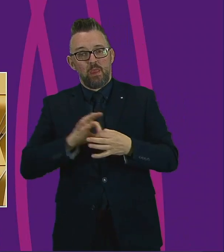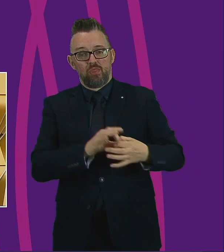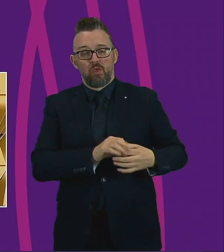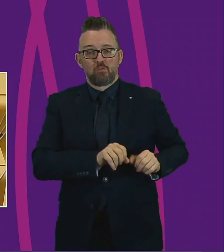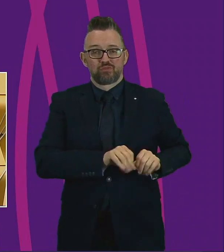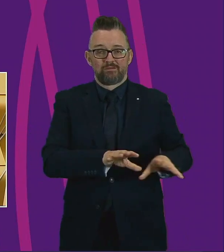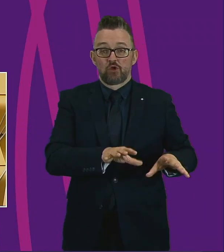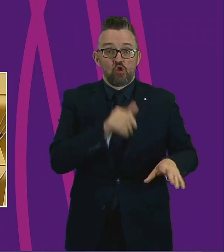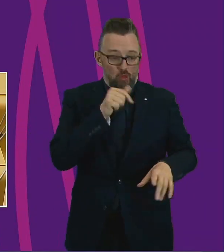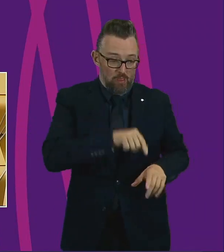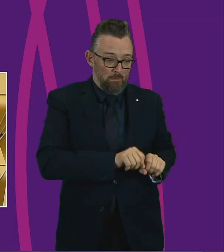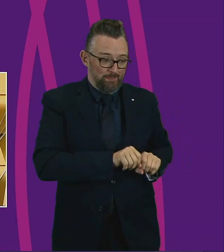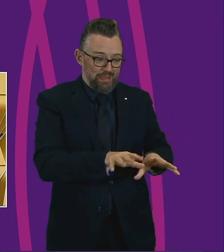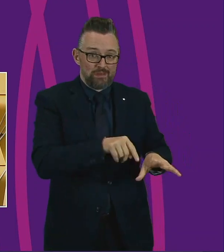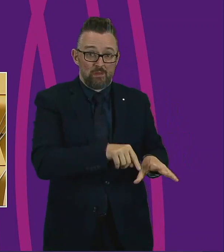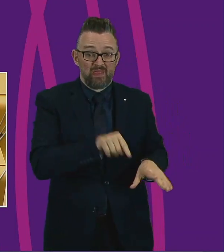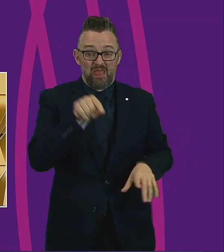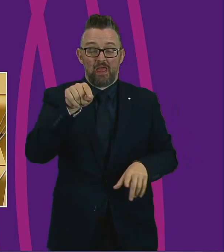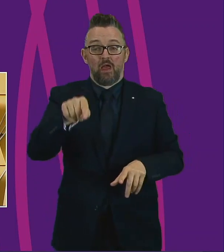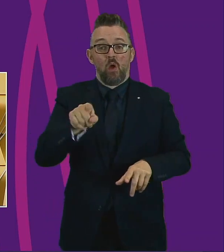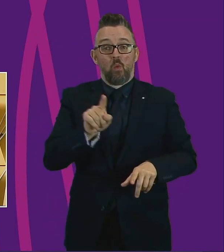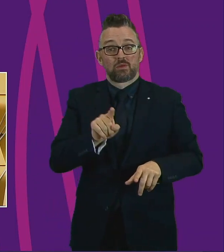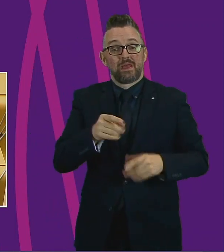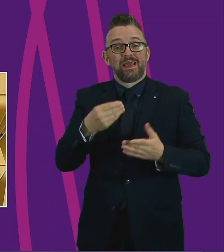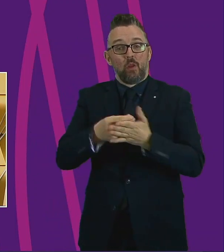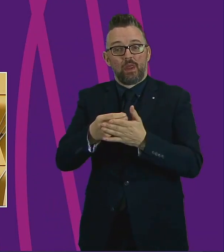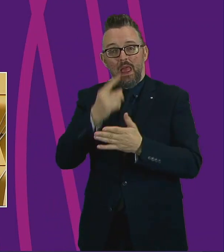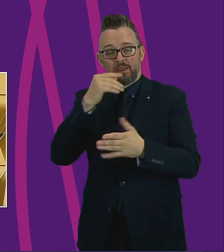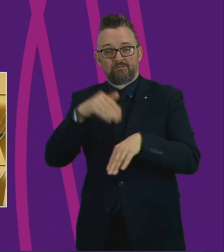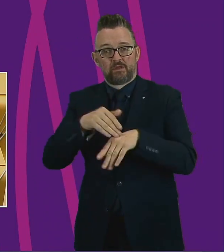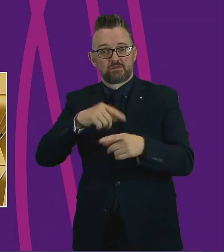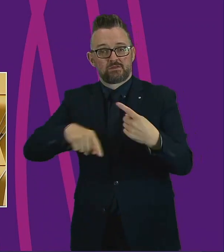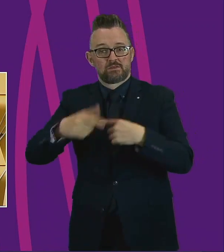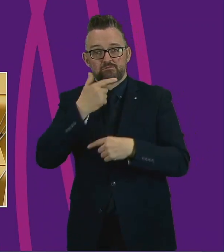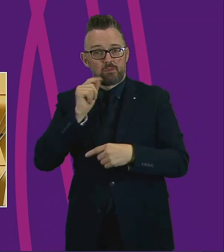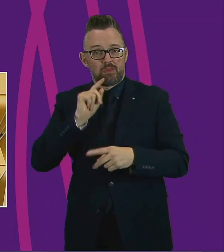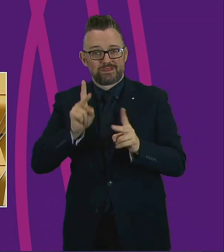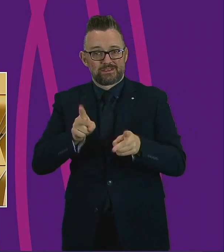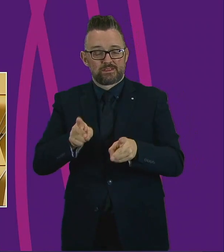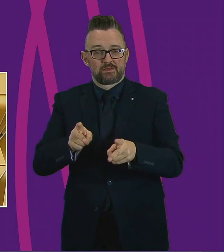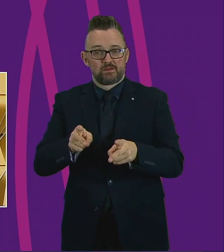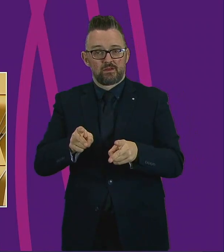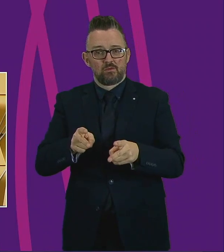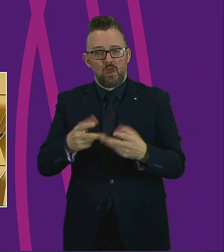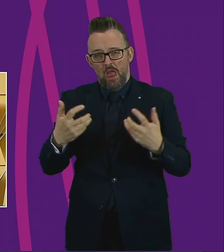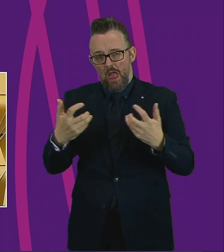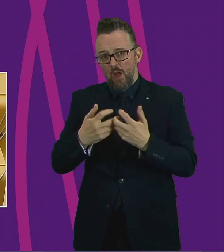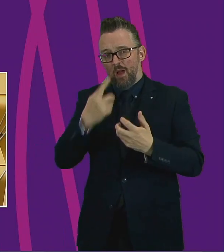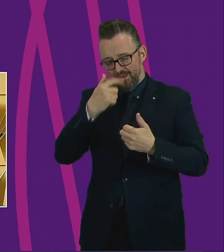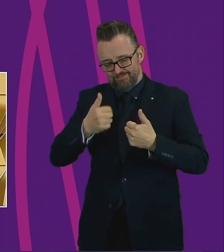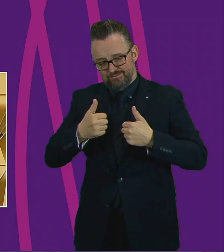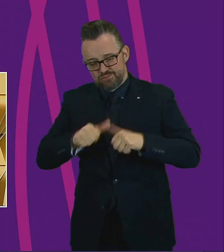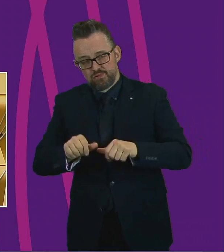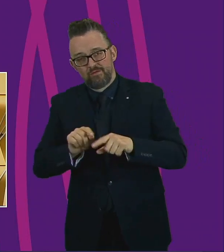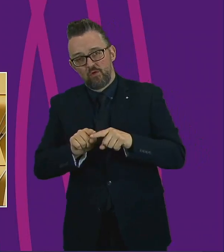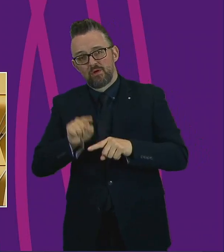rather than the pandemic itself. So how are we going to challenge that structural inequality through into the next phase?